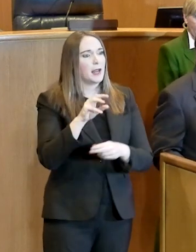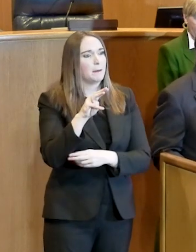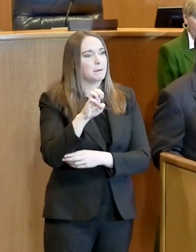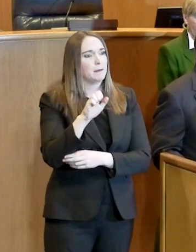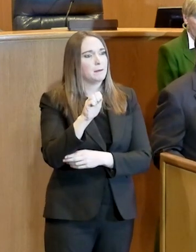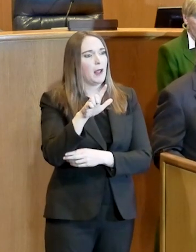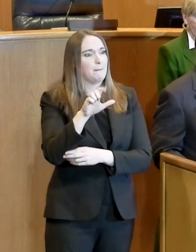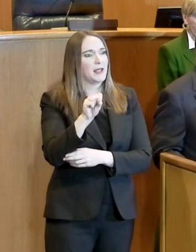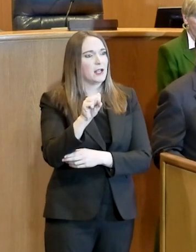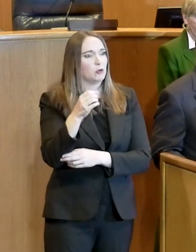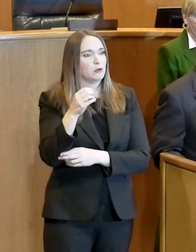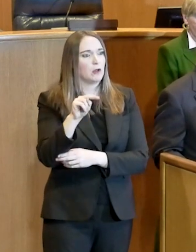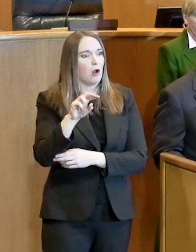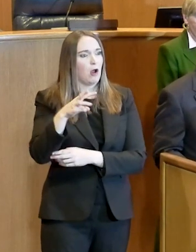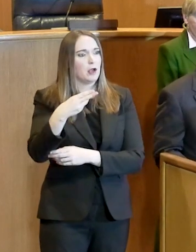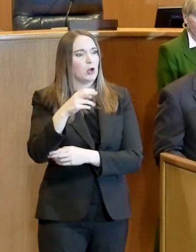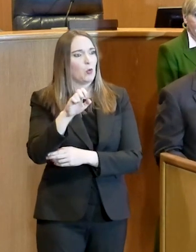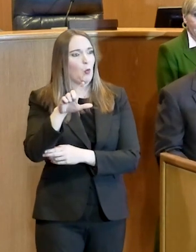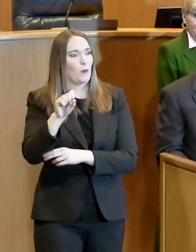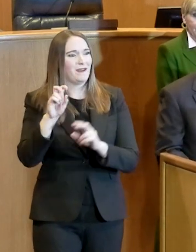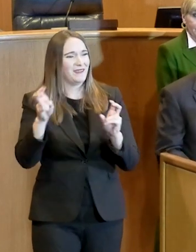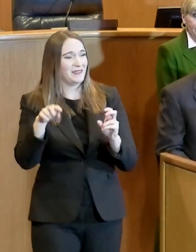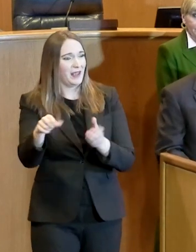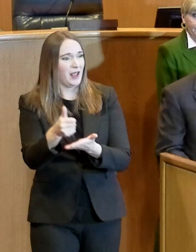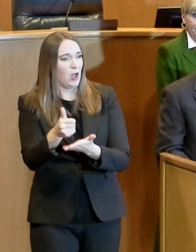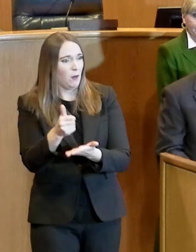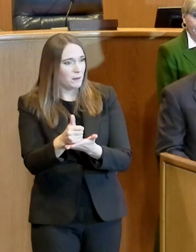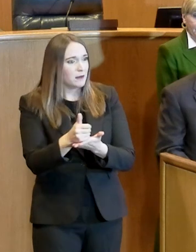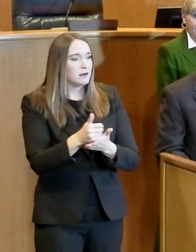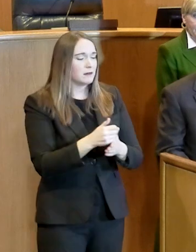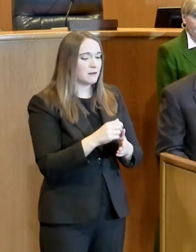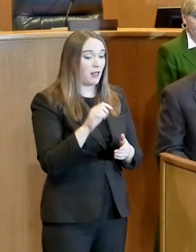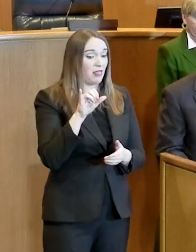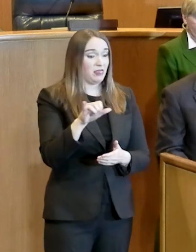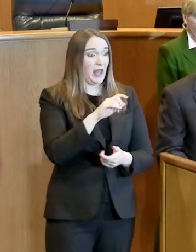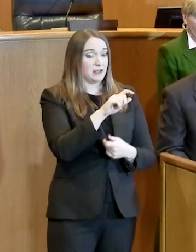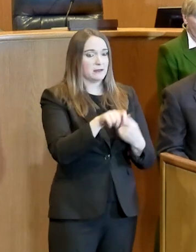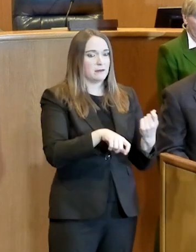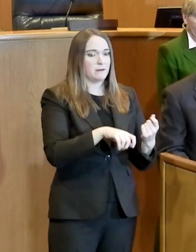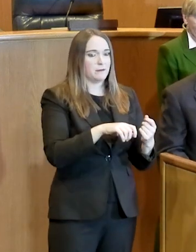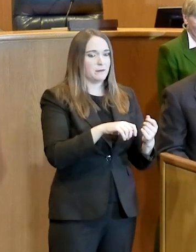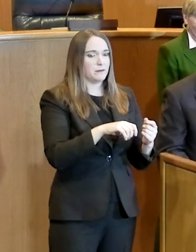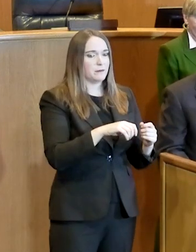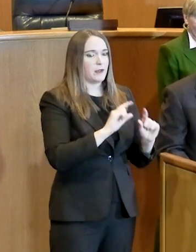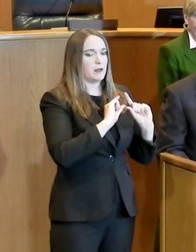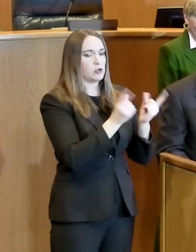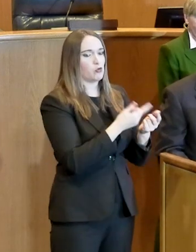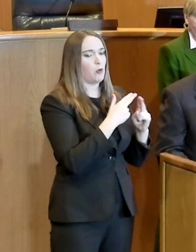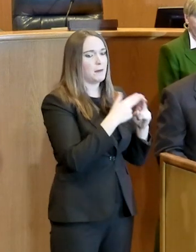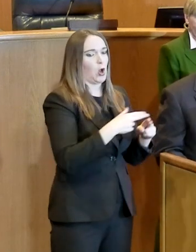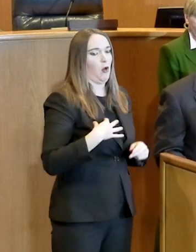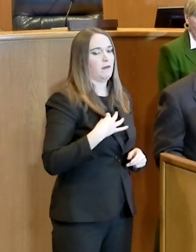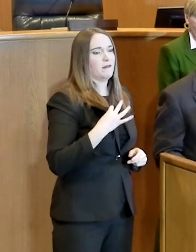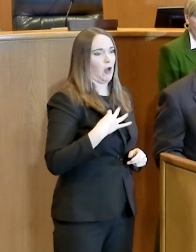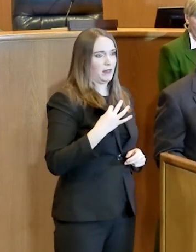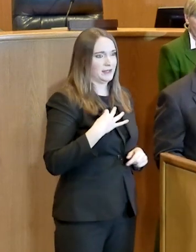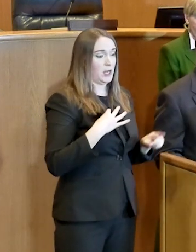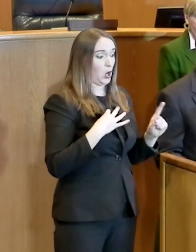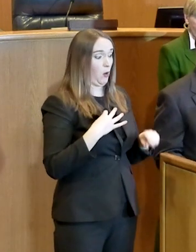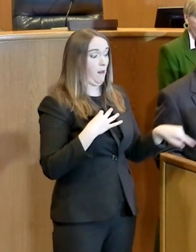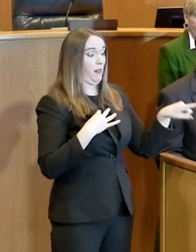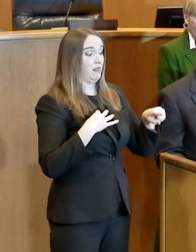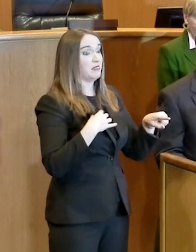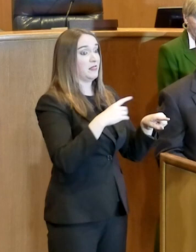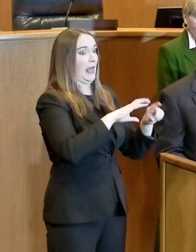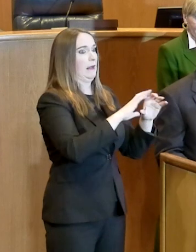Volunteers. And I'm just betting that that particular organization is going to get overrun in the next couple of days because